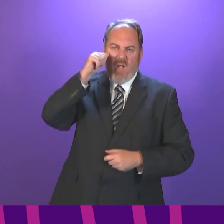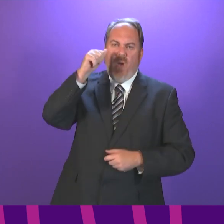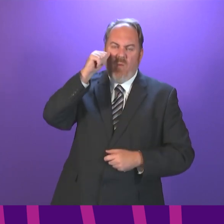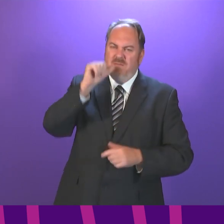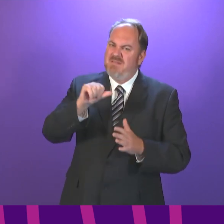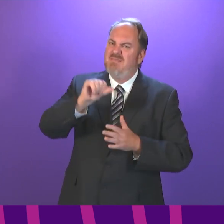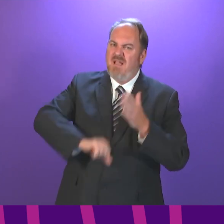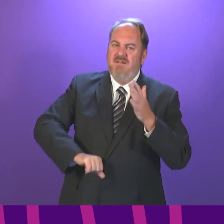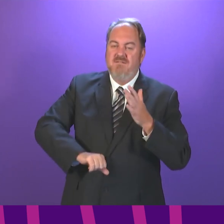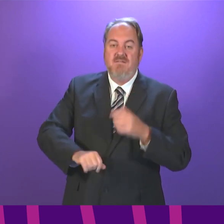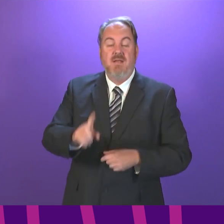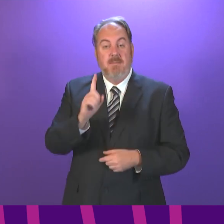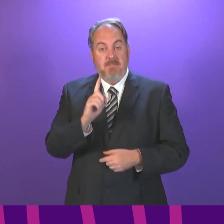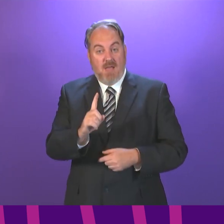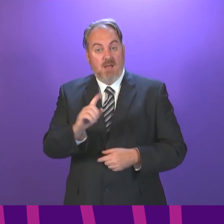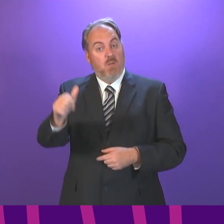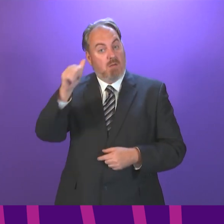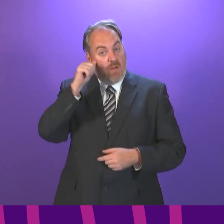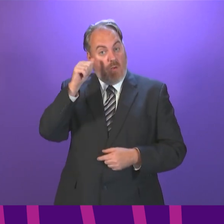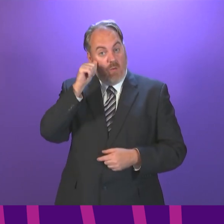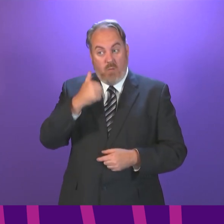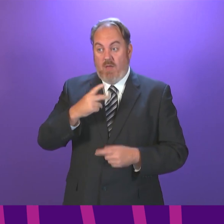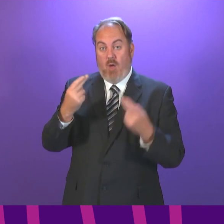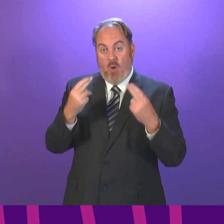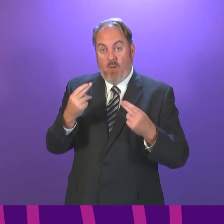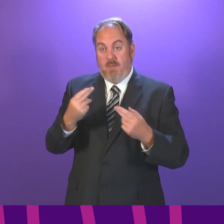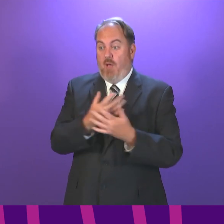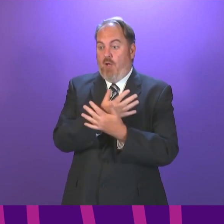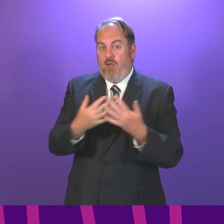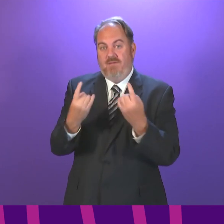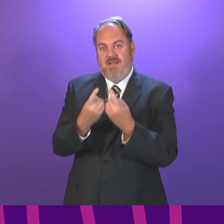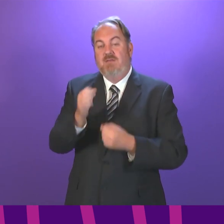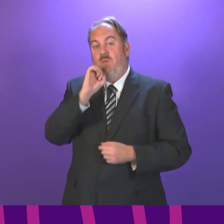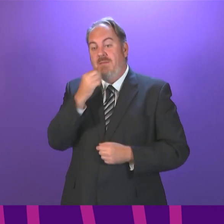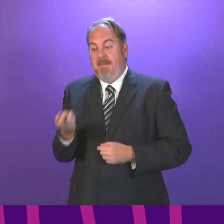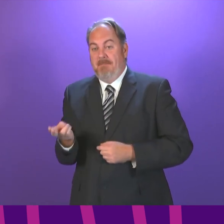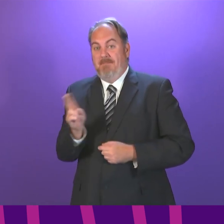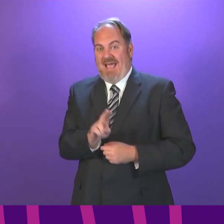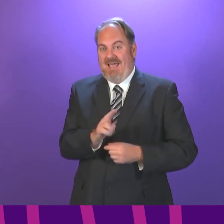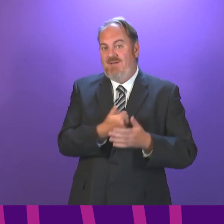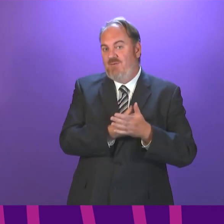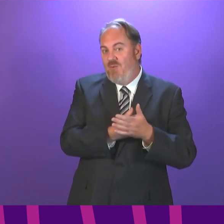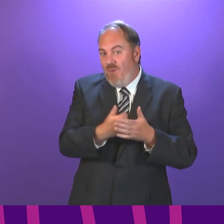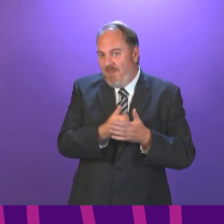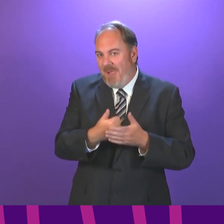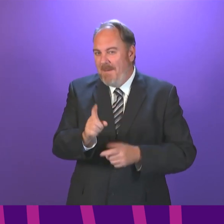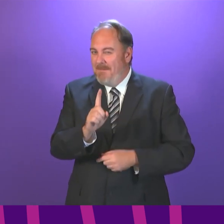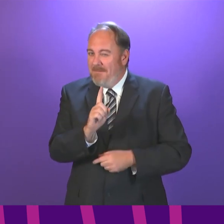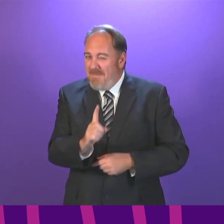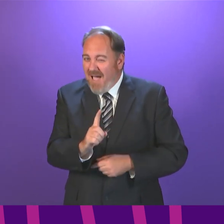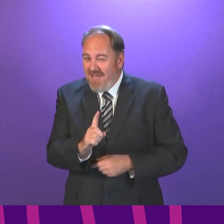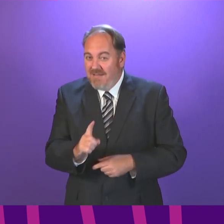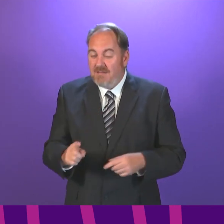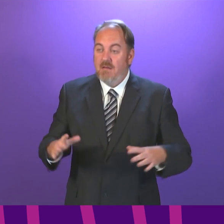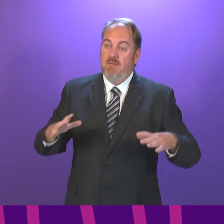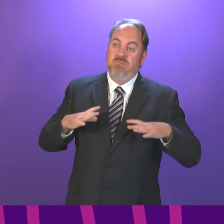move will restore a substantial degree of normality, it is important to be clear that it does not signal the